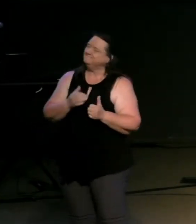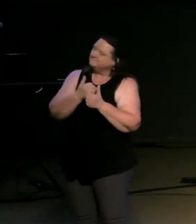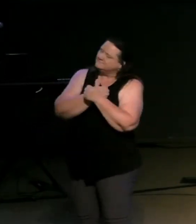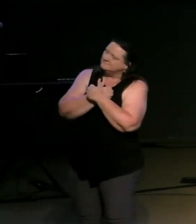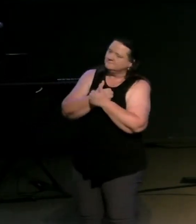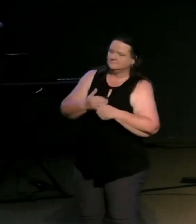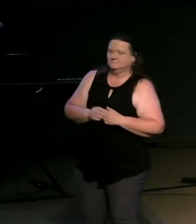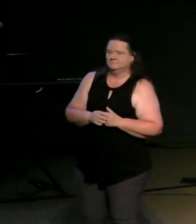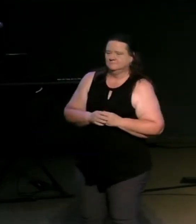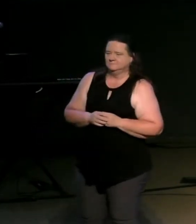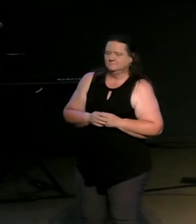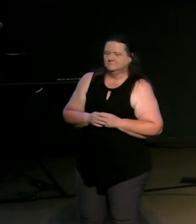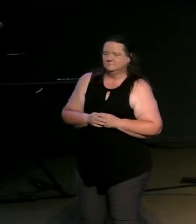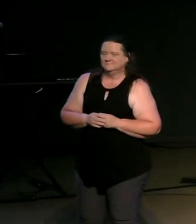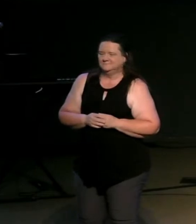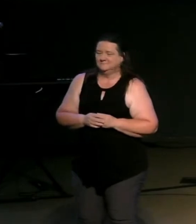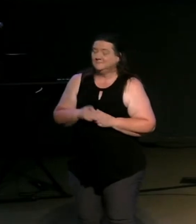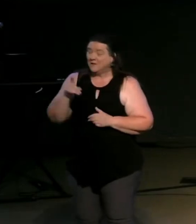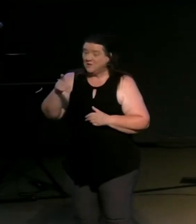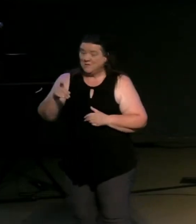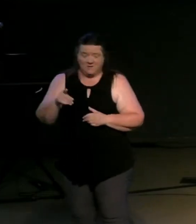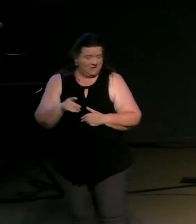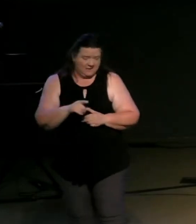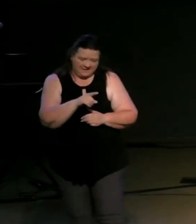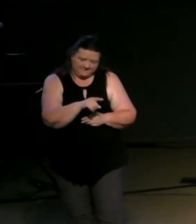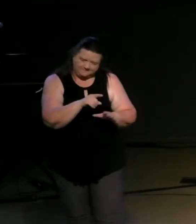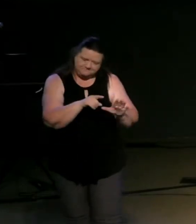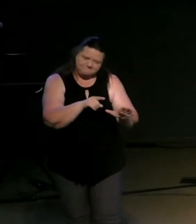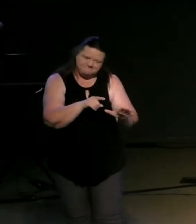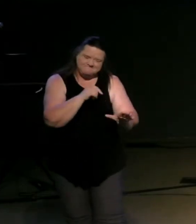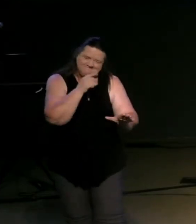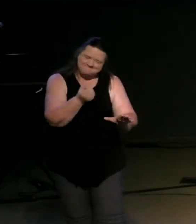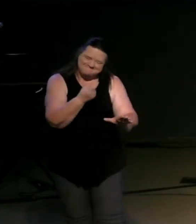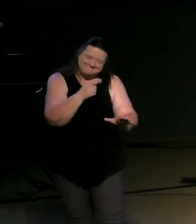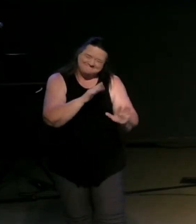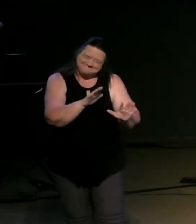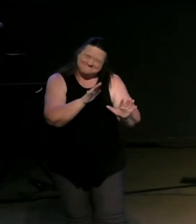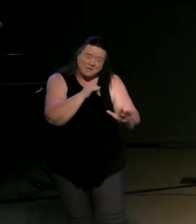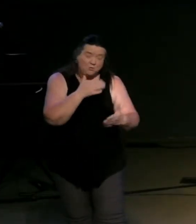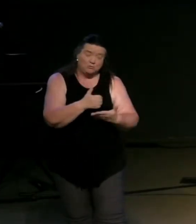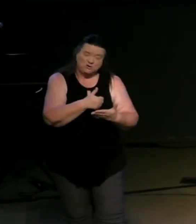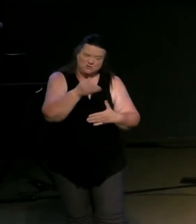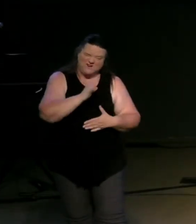even those that you've taken it upon yourself to believe that they just don't deserve it